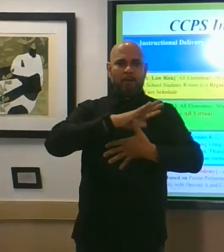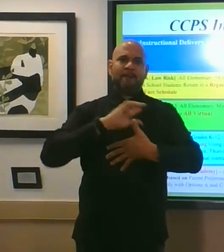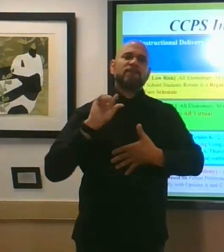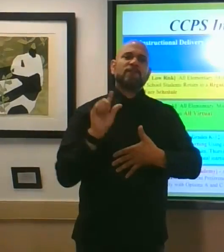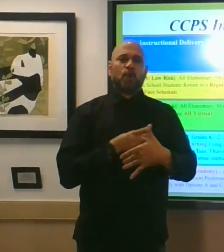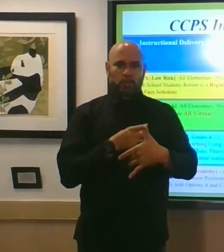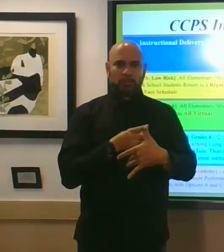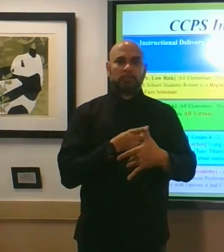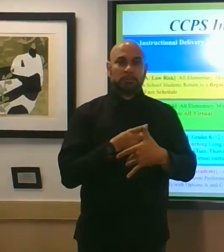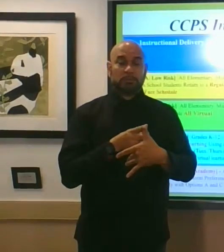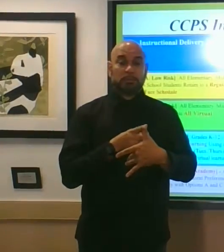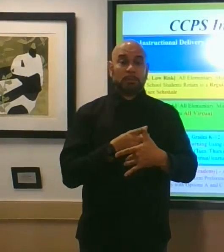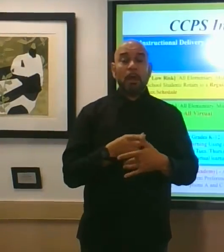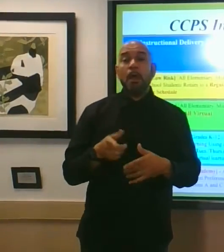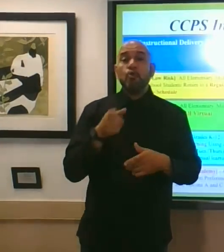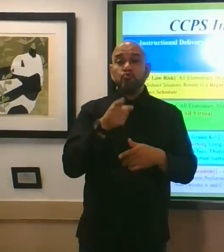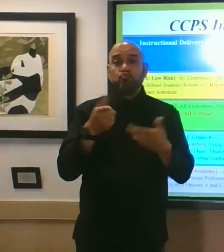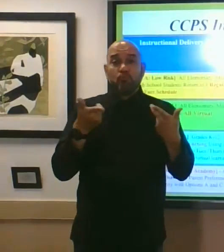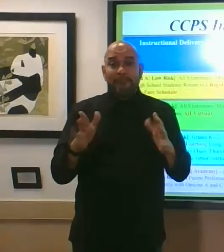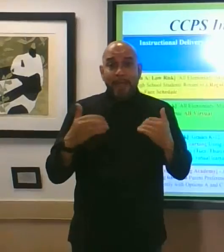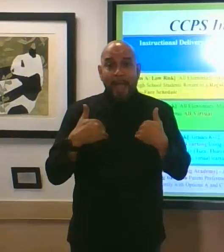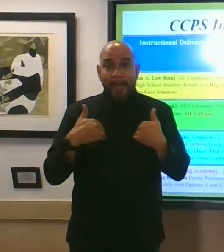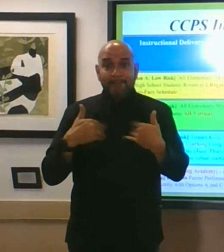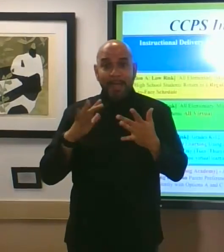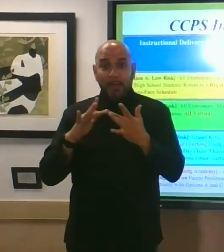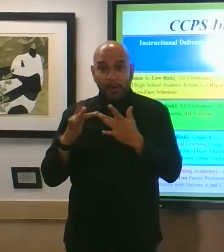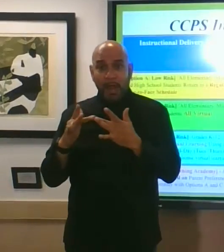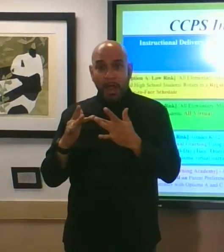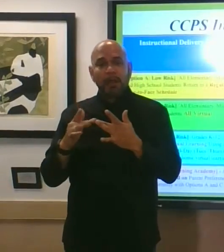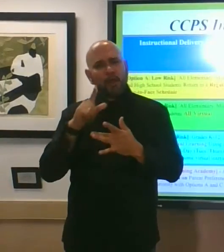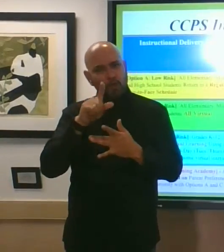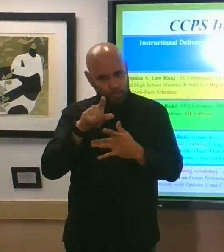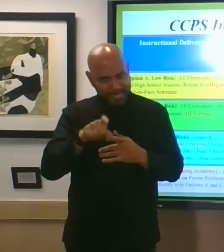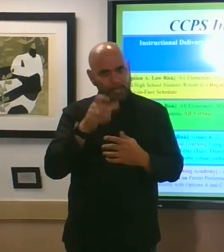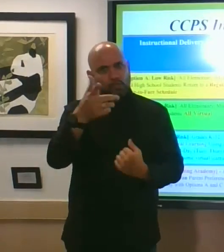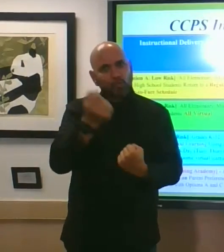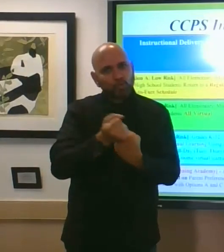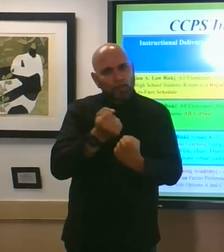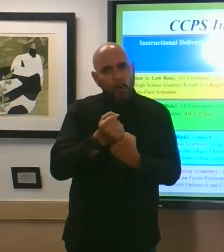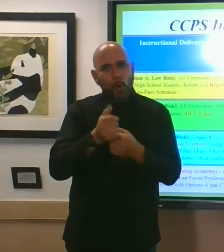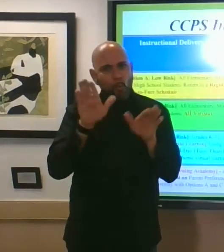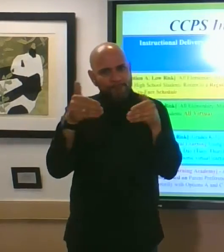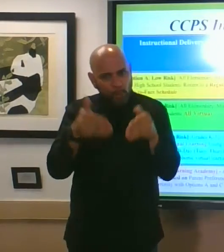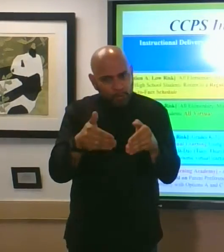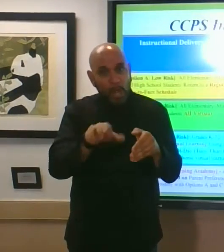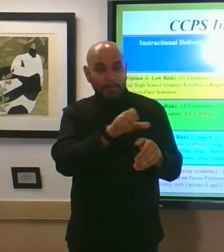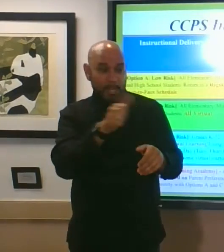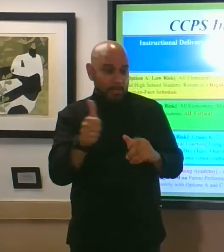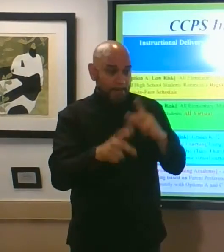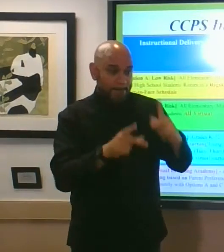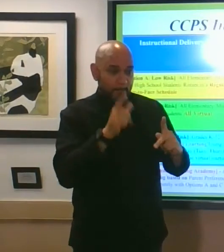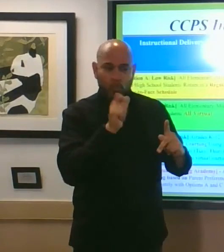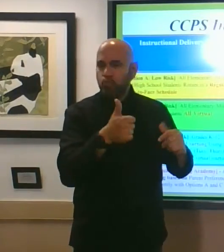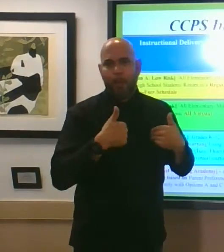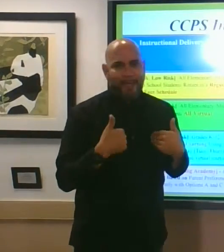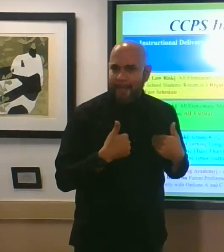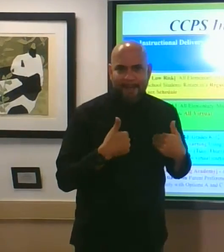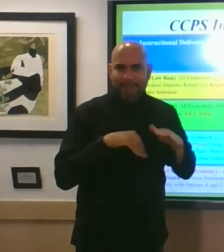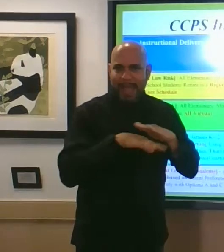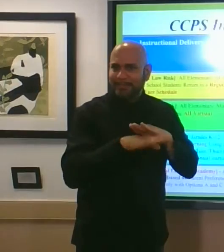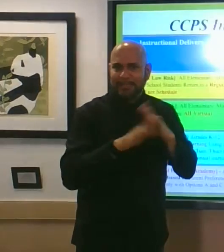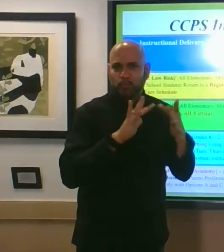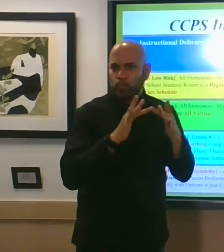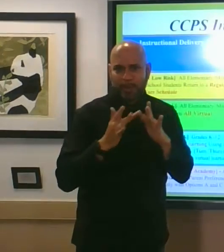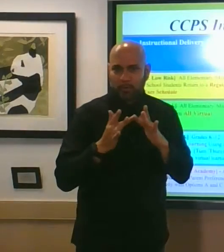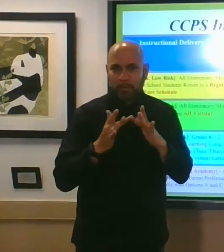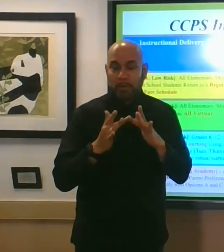devices those of you that have internet we need to your support as we focus on those who don't have access to